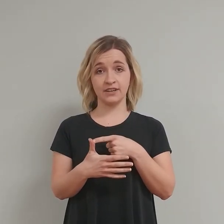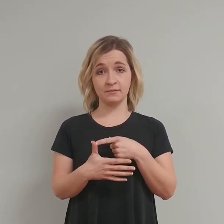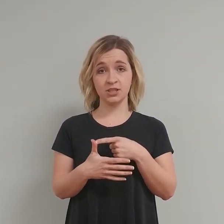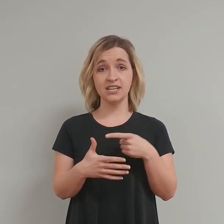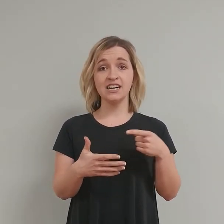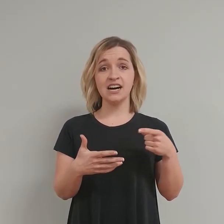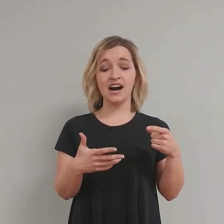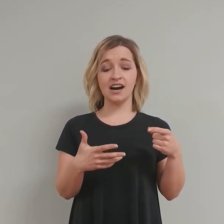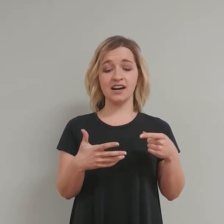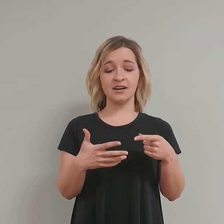Fiber.